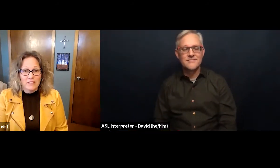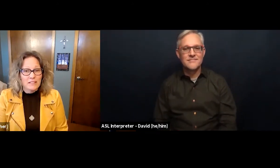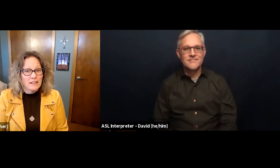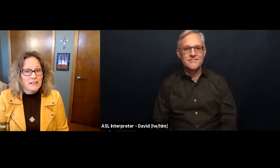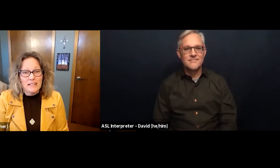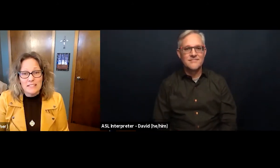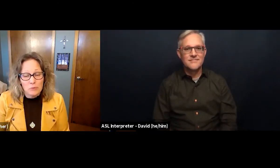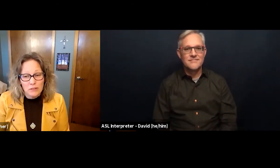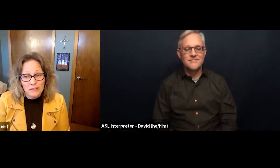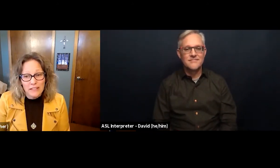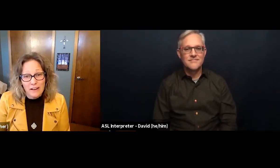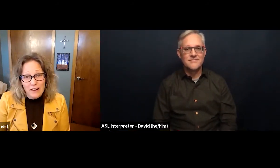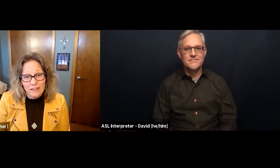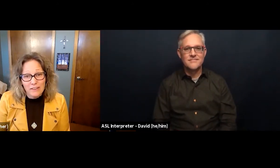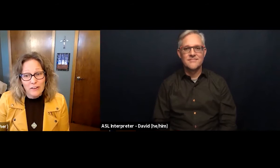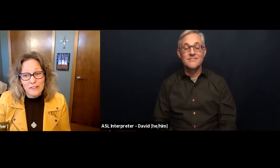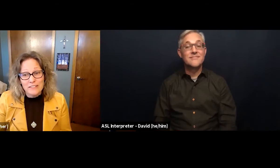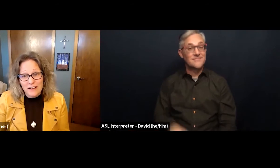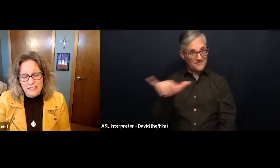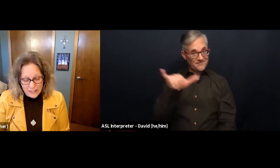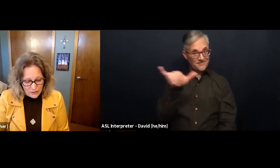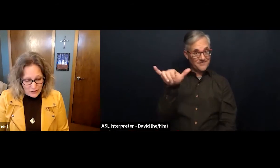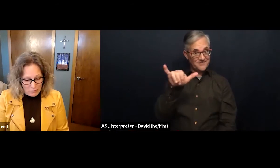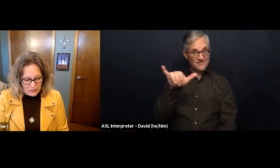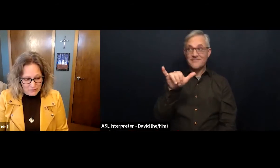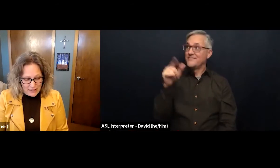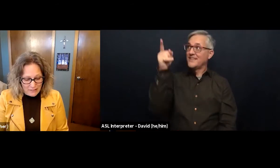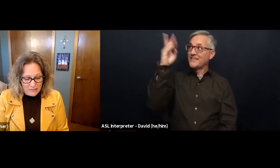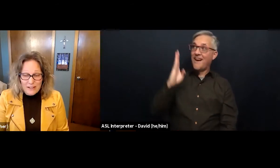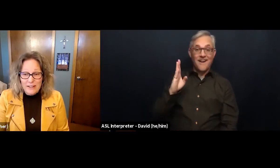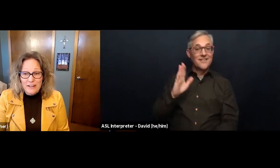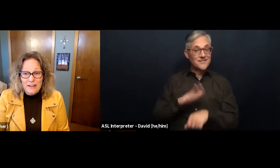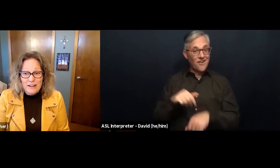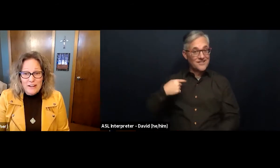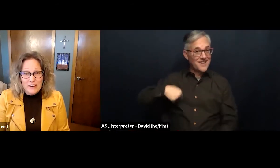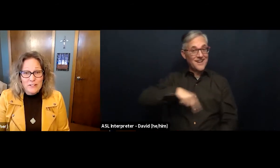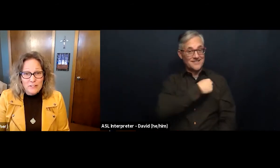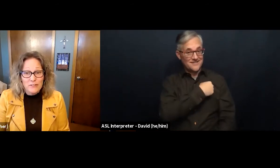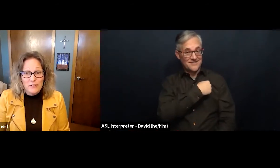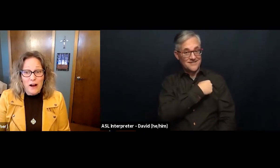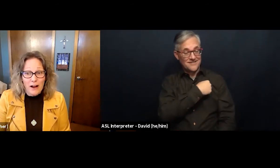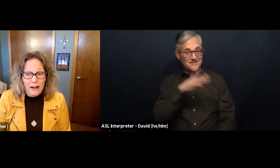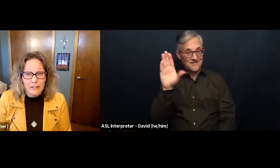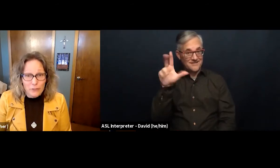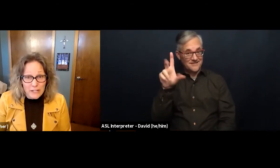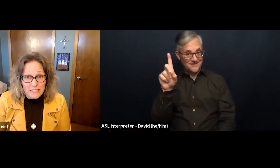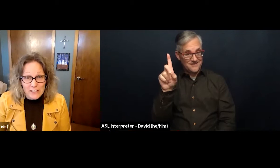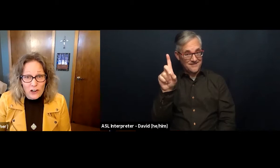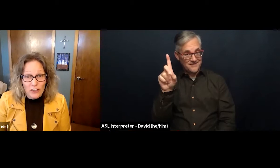and similarly God calls us here at Bread of Life to a kind of crazy hard